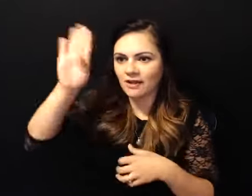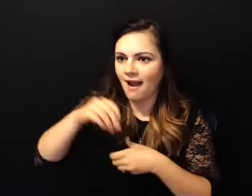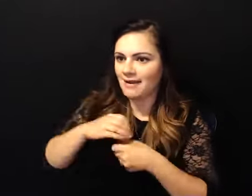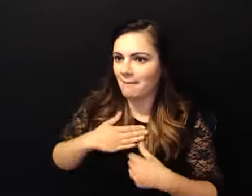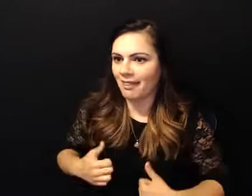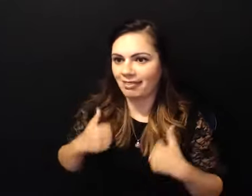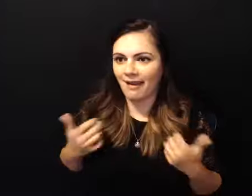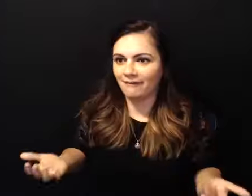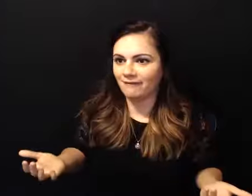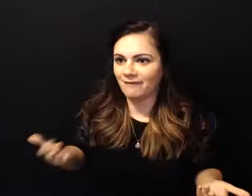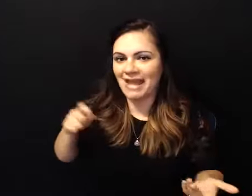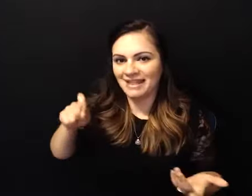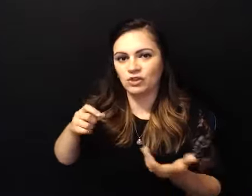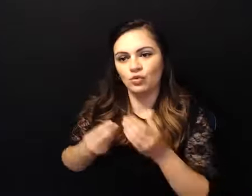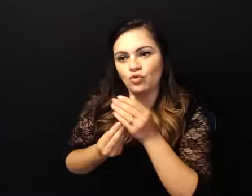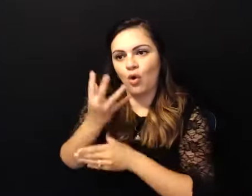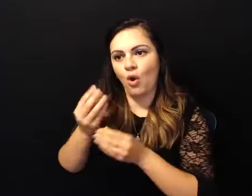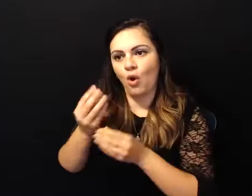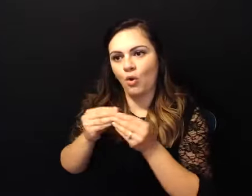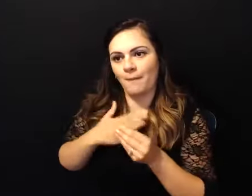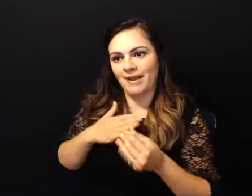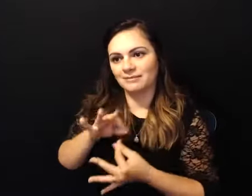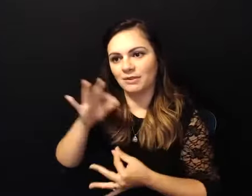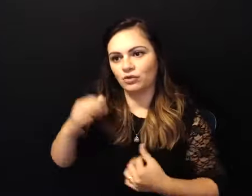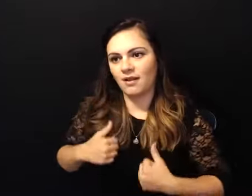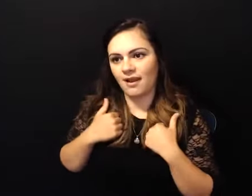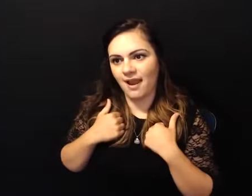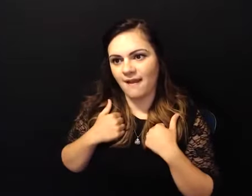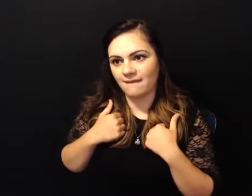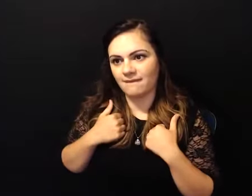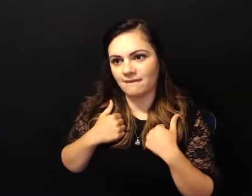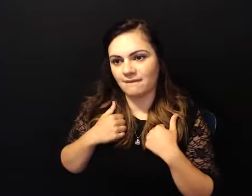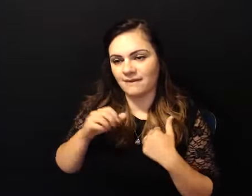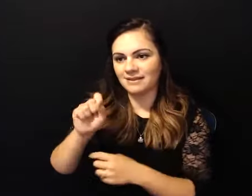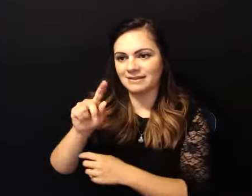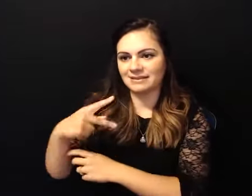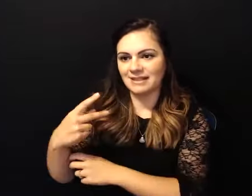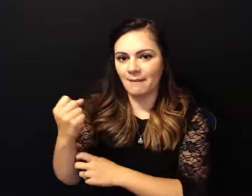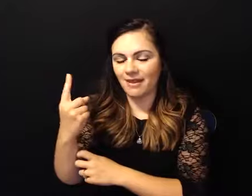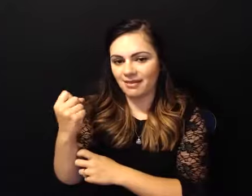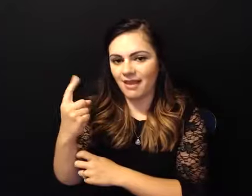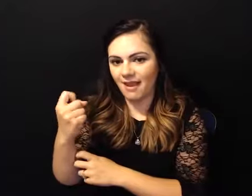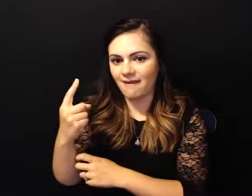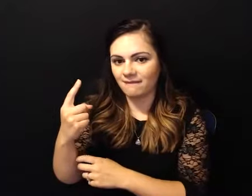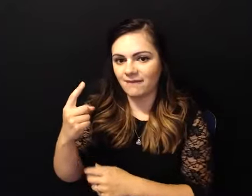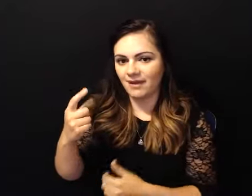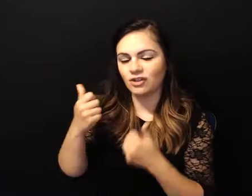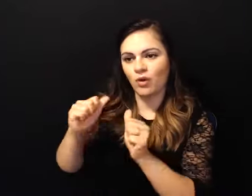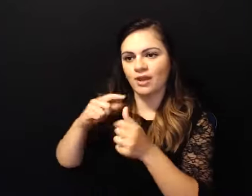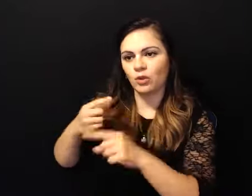grow my spiritual life you know step 11 was thought through prayer and meditation to improve our conscious contact with god as we understood him and at the time all